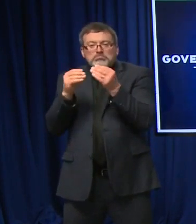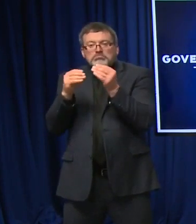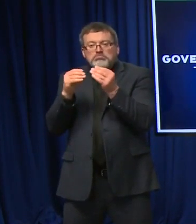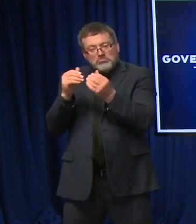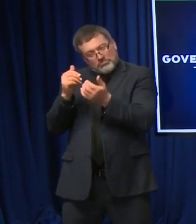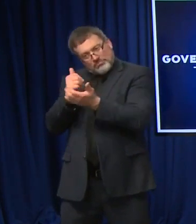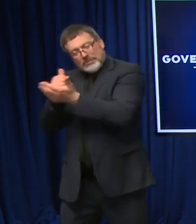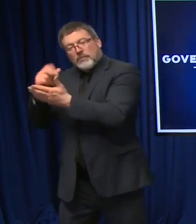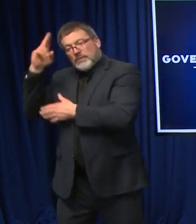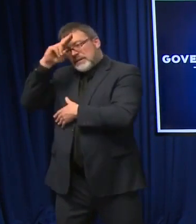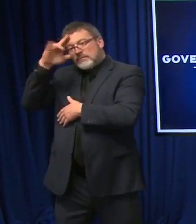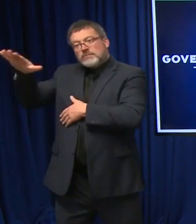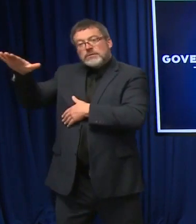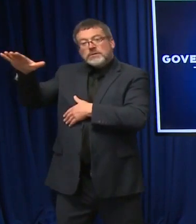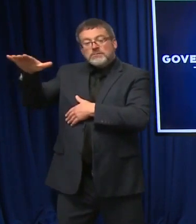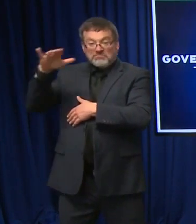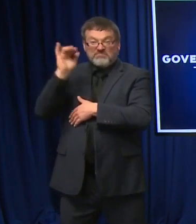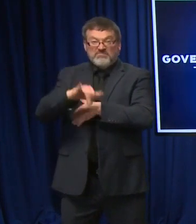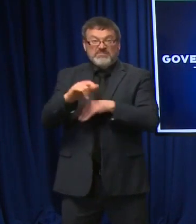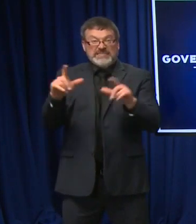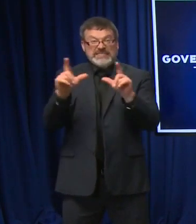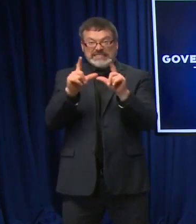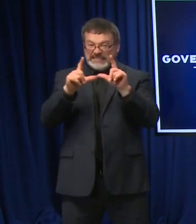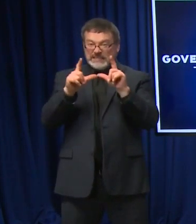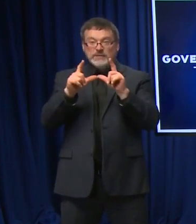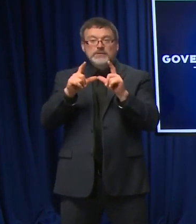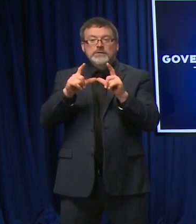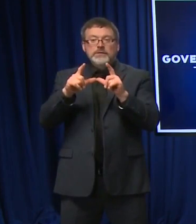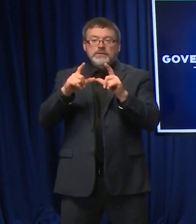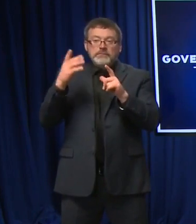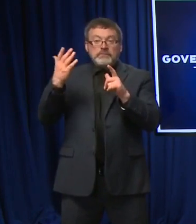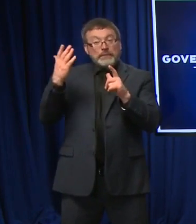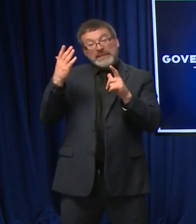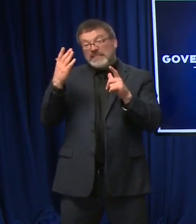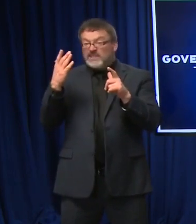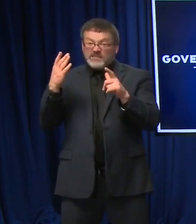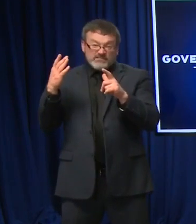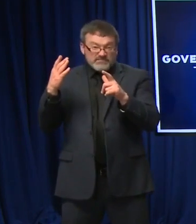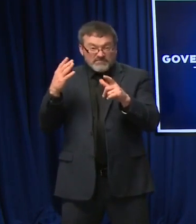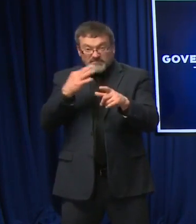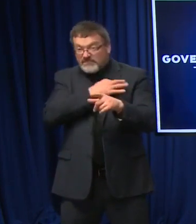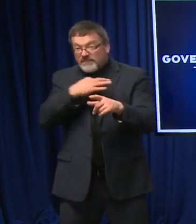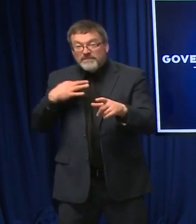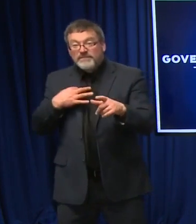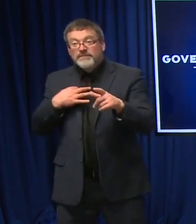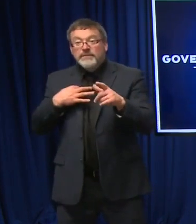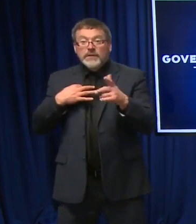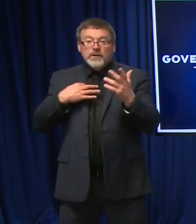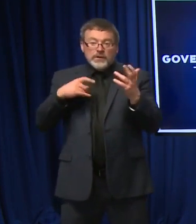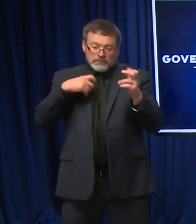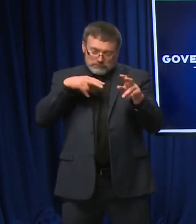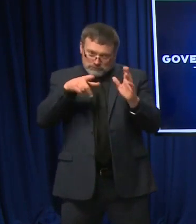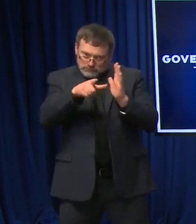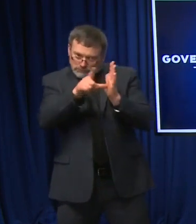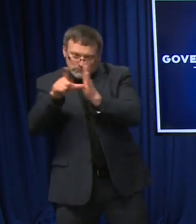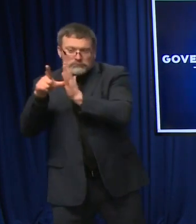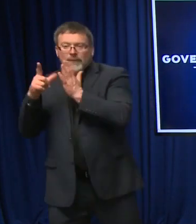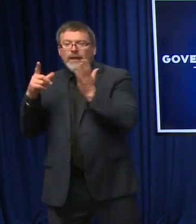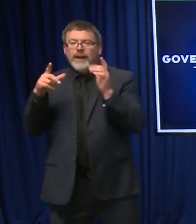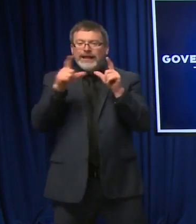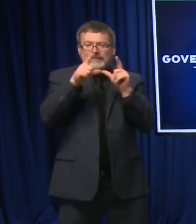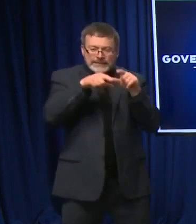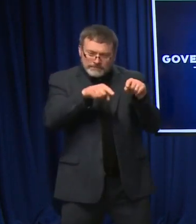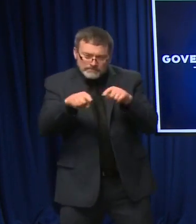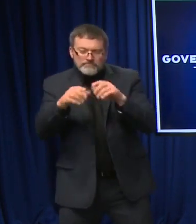means putting more state personnel to more proactively go back out to make sure that the licensed applications are fully completed,